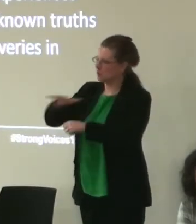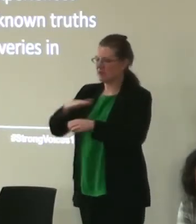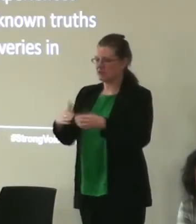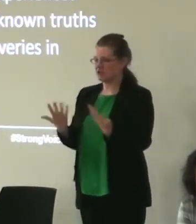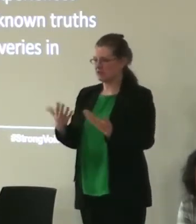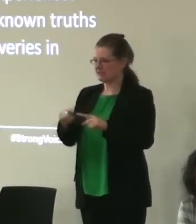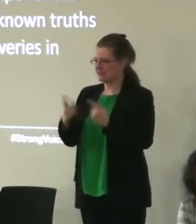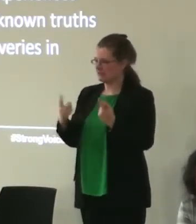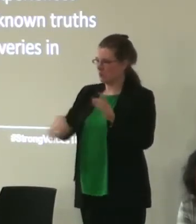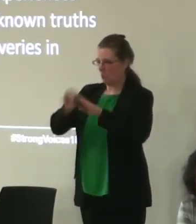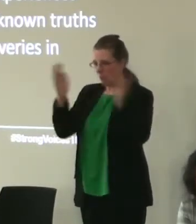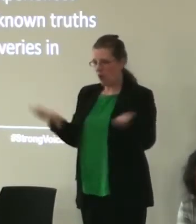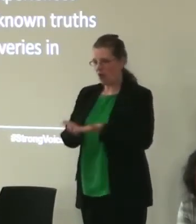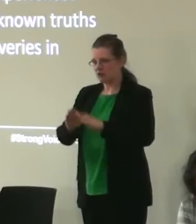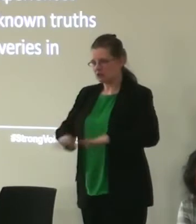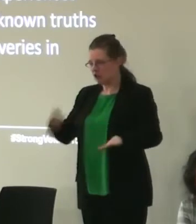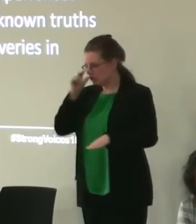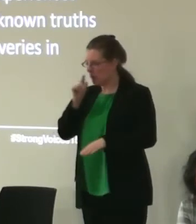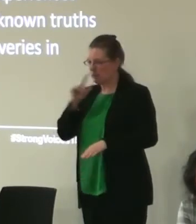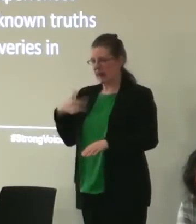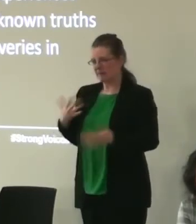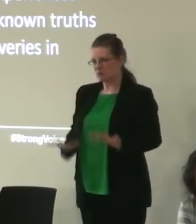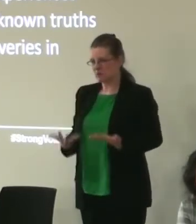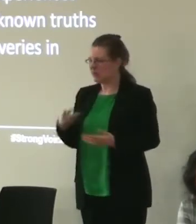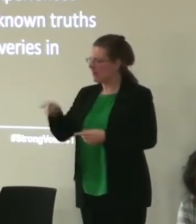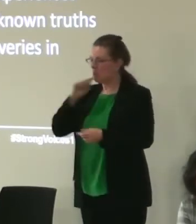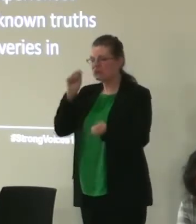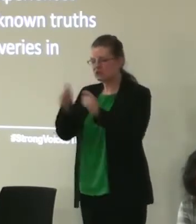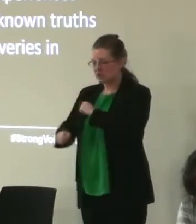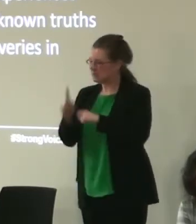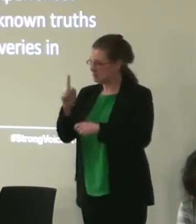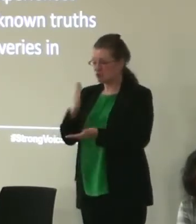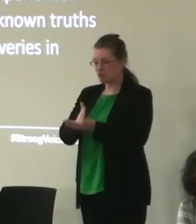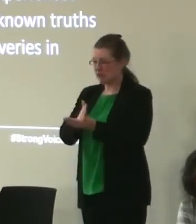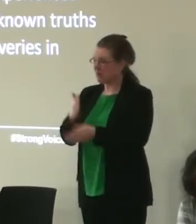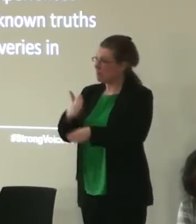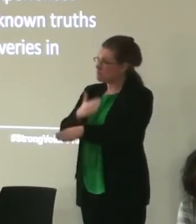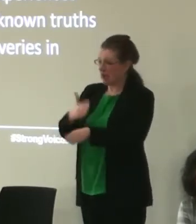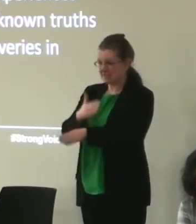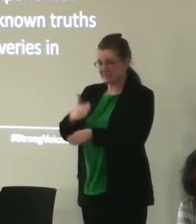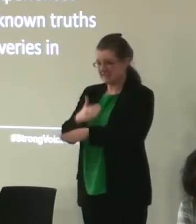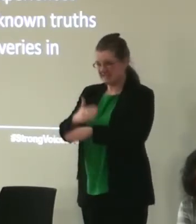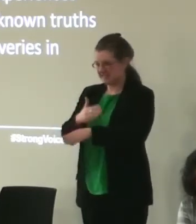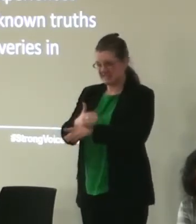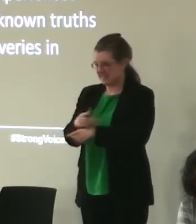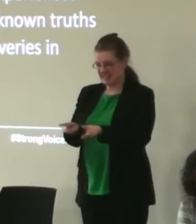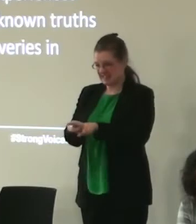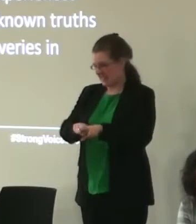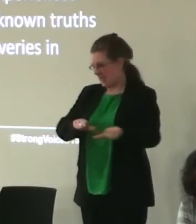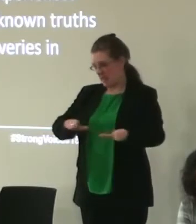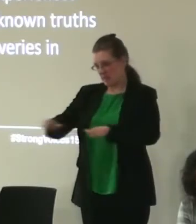are now living in. That changes and will continue to change. But actually, the practice, pretty much,